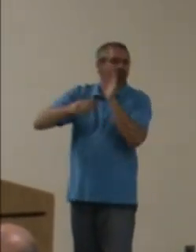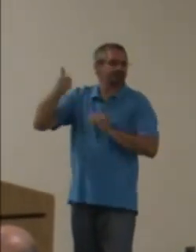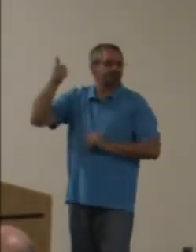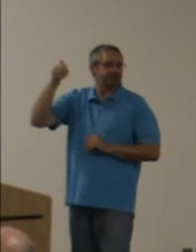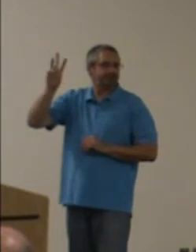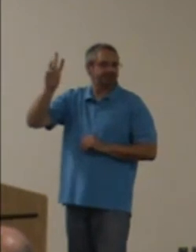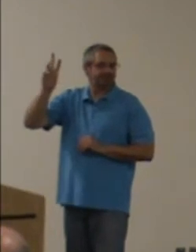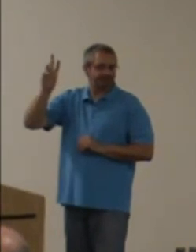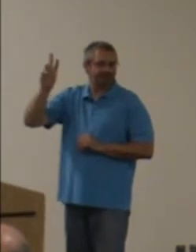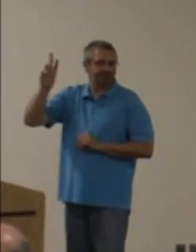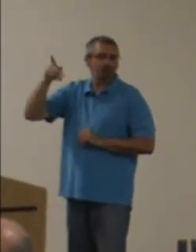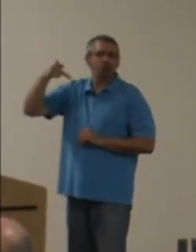Okay?